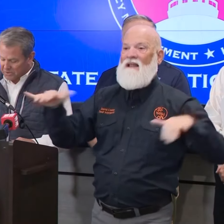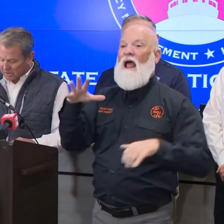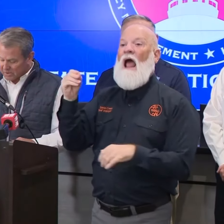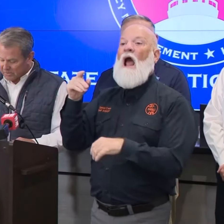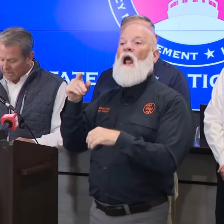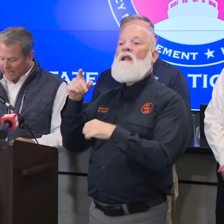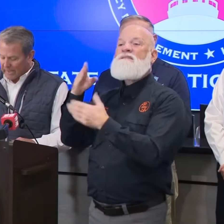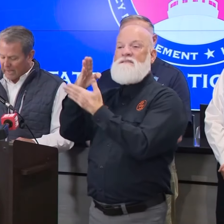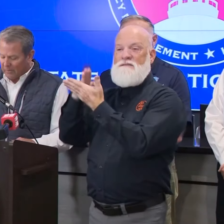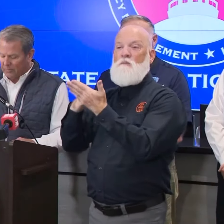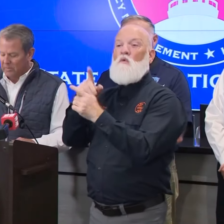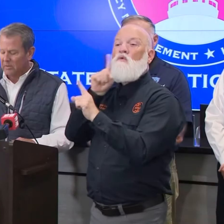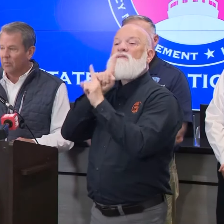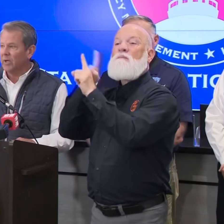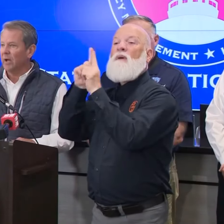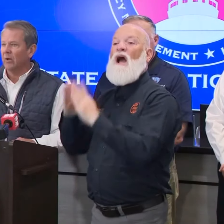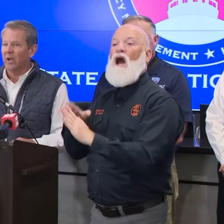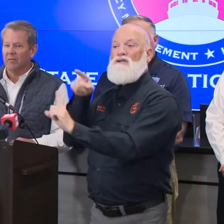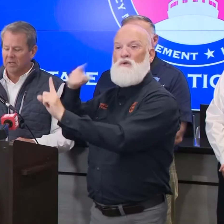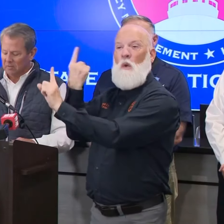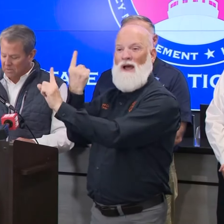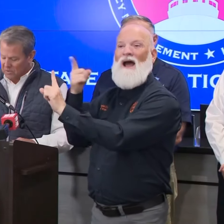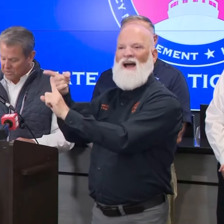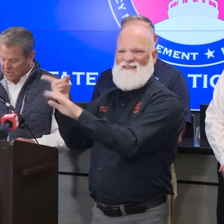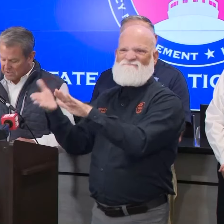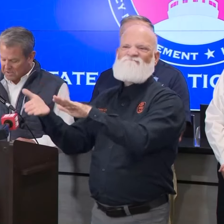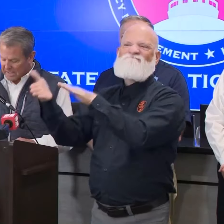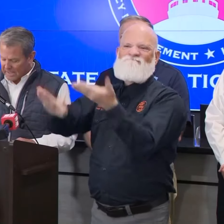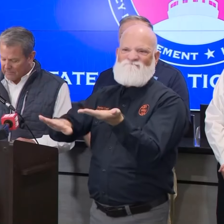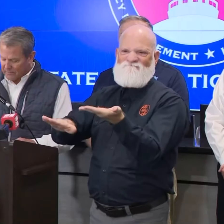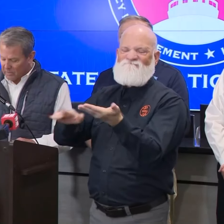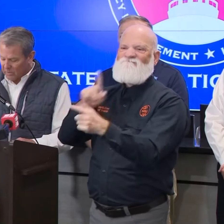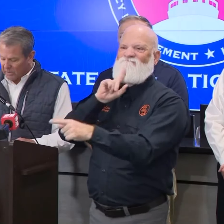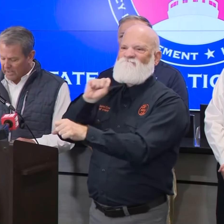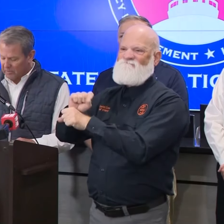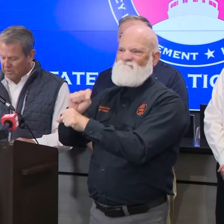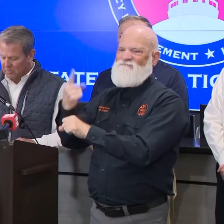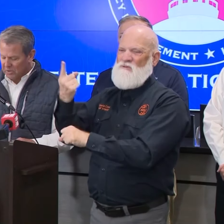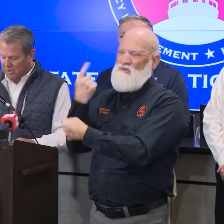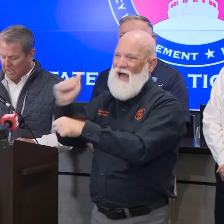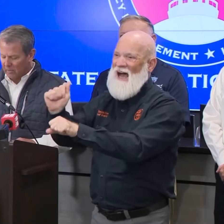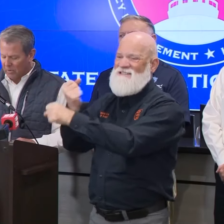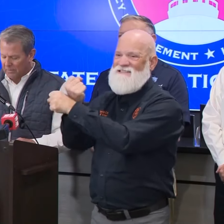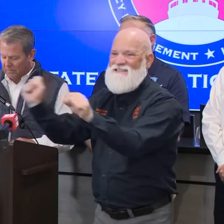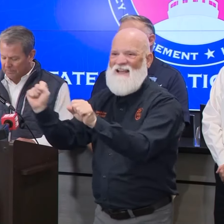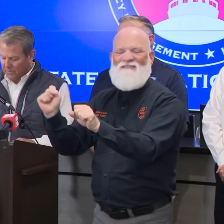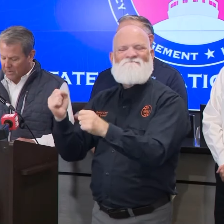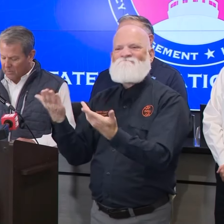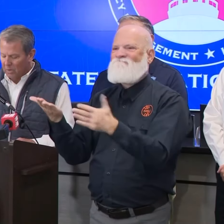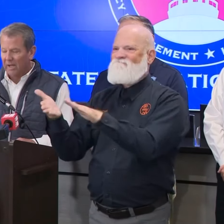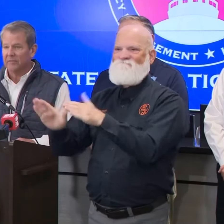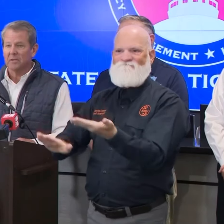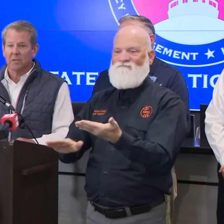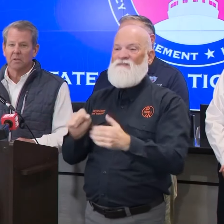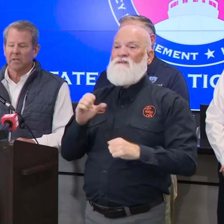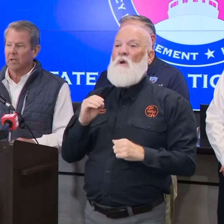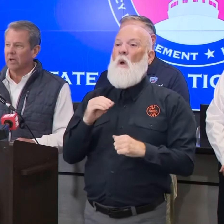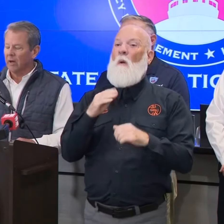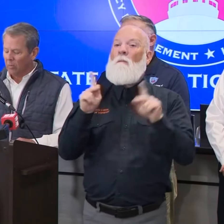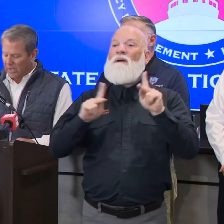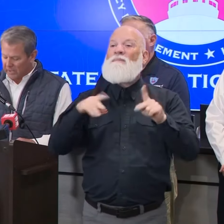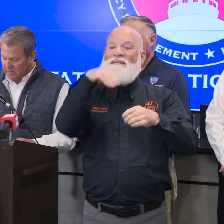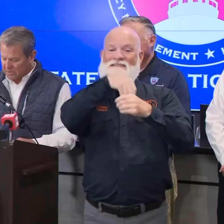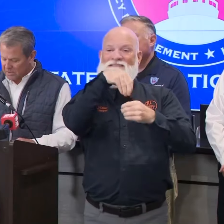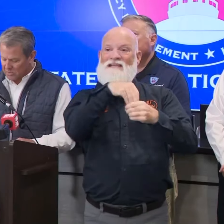multiple structures right now that we know have individuals inside that we're unable to communicate with. We'll have to literally